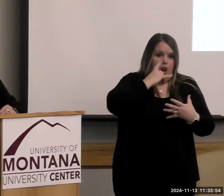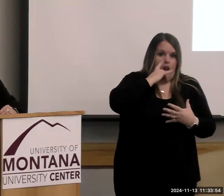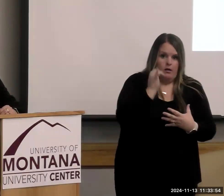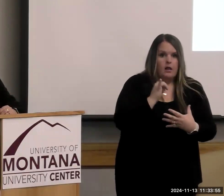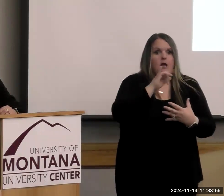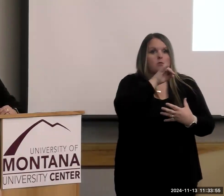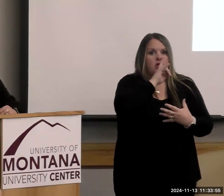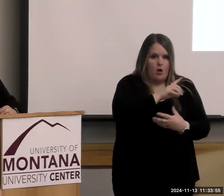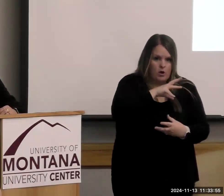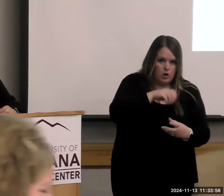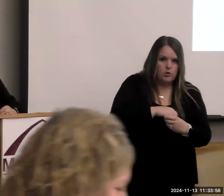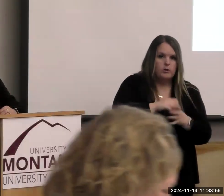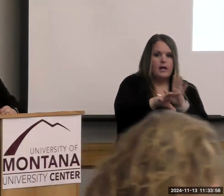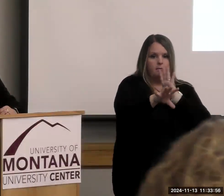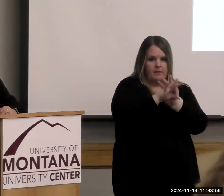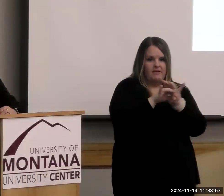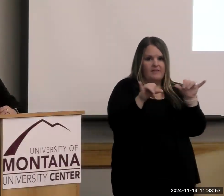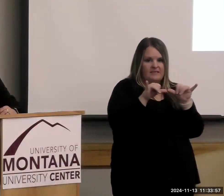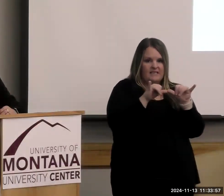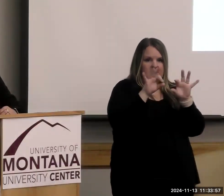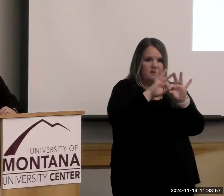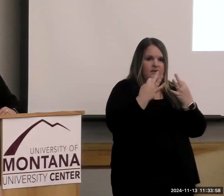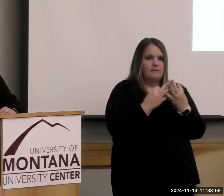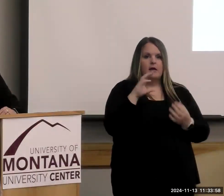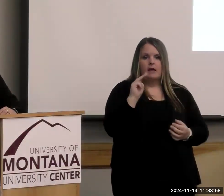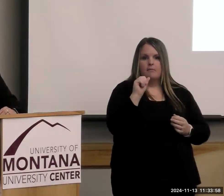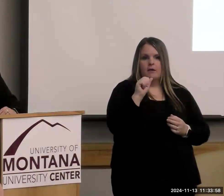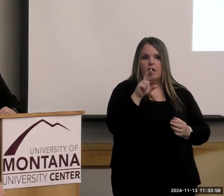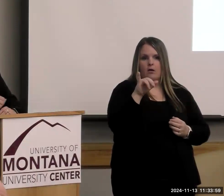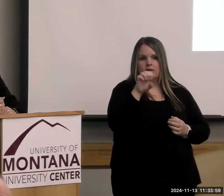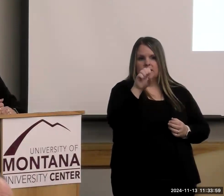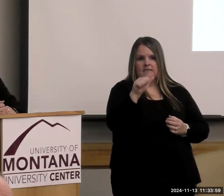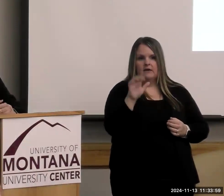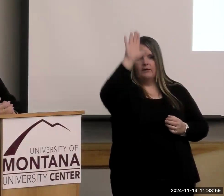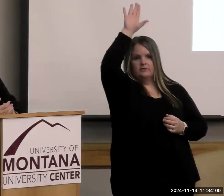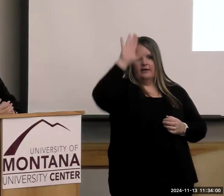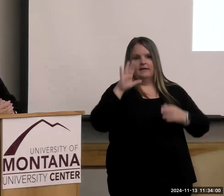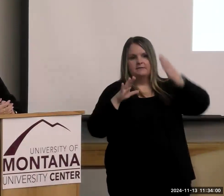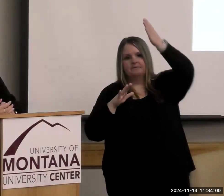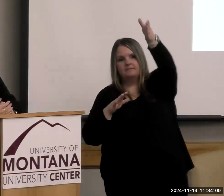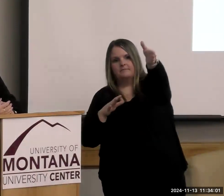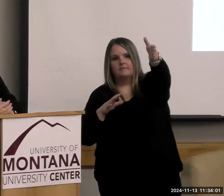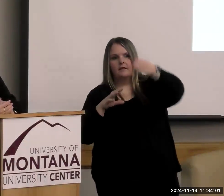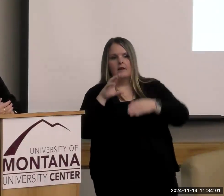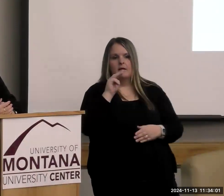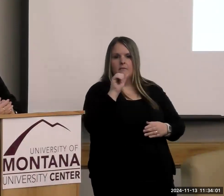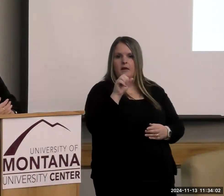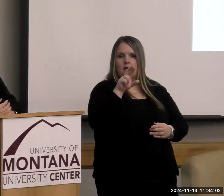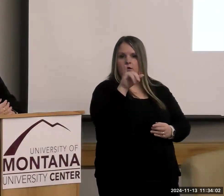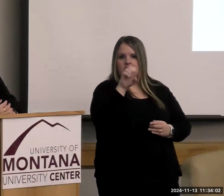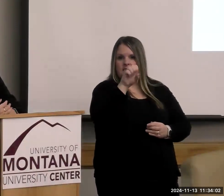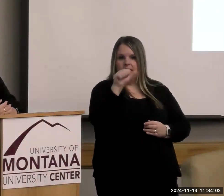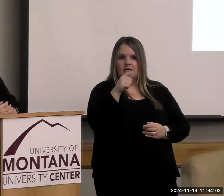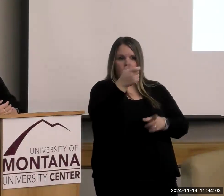for the size of their family. Marissa, raise your hand. This is Marissa Bremner, and she is the